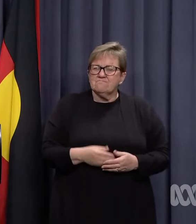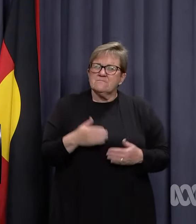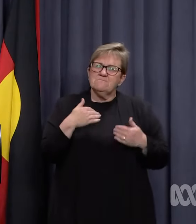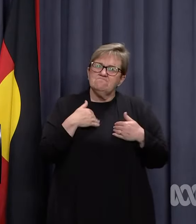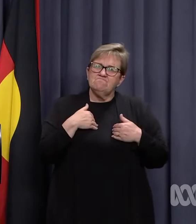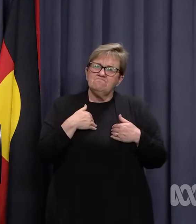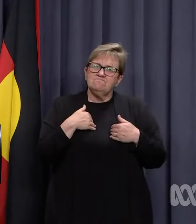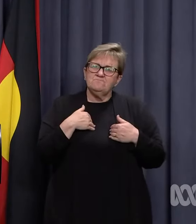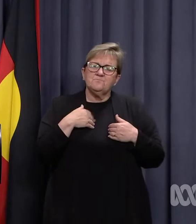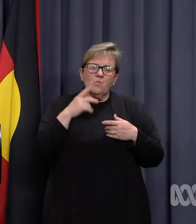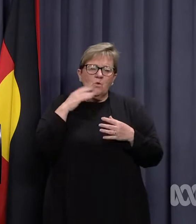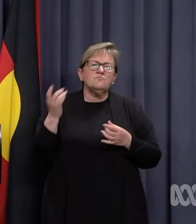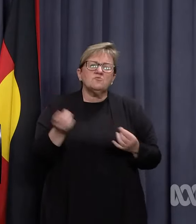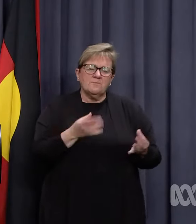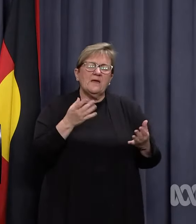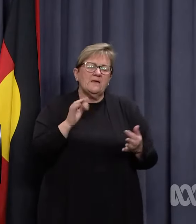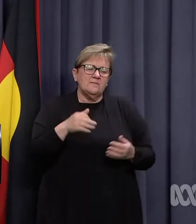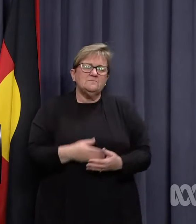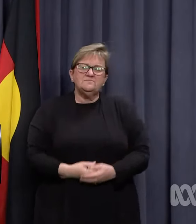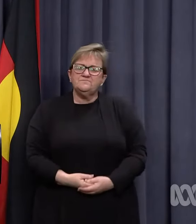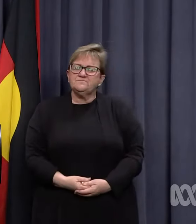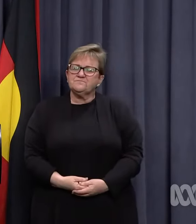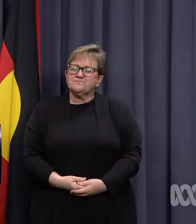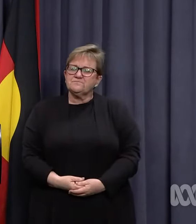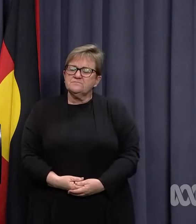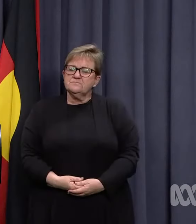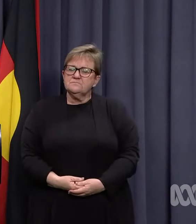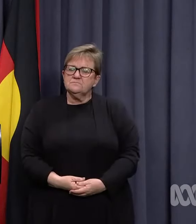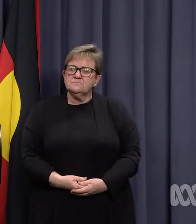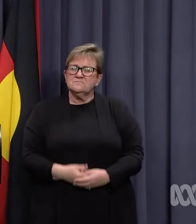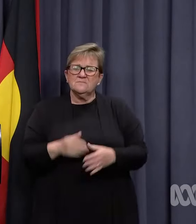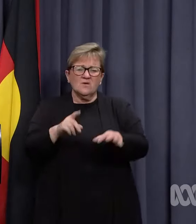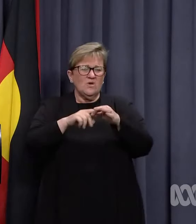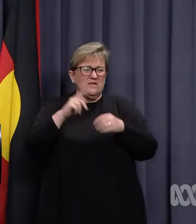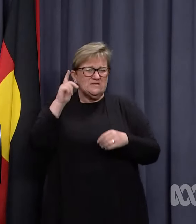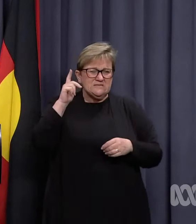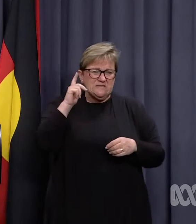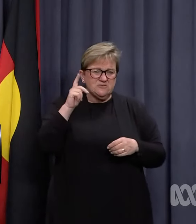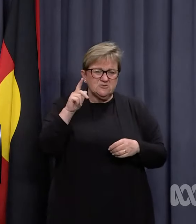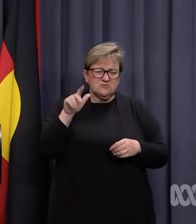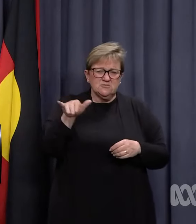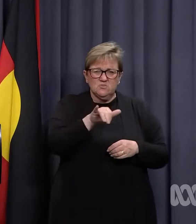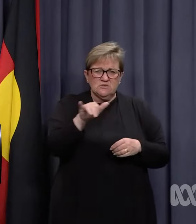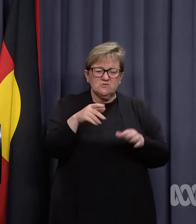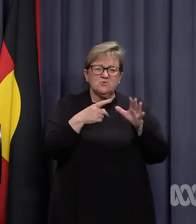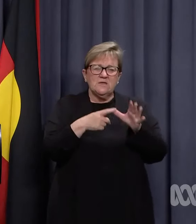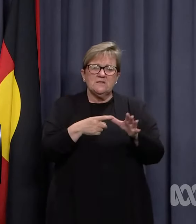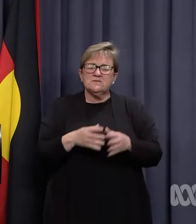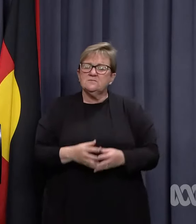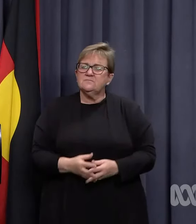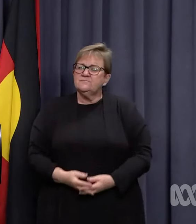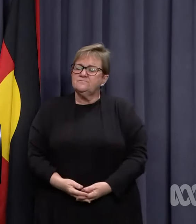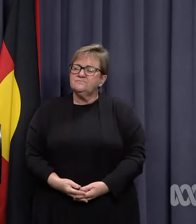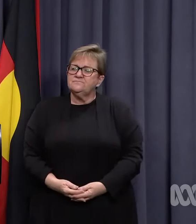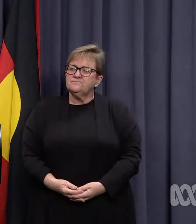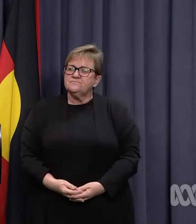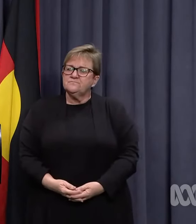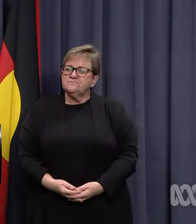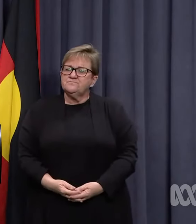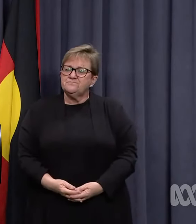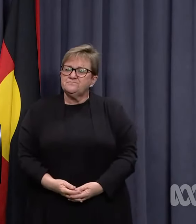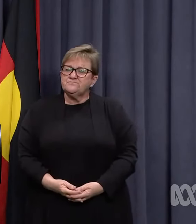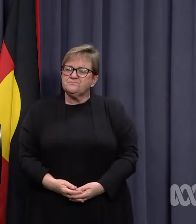but we're certainly preparing for it. Just on teachers, I don't know who's best to answer, but we were told that